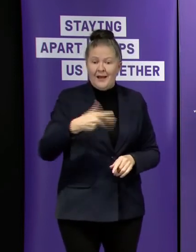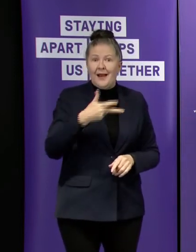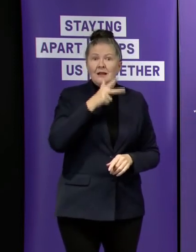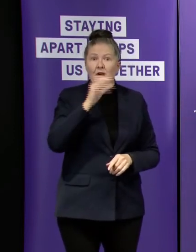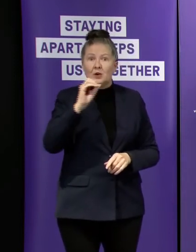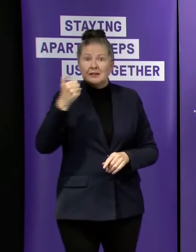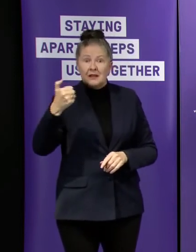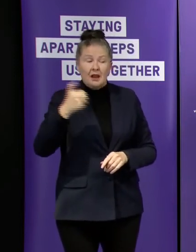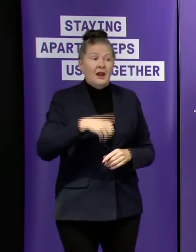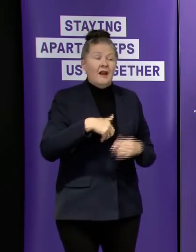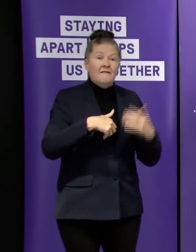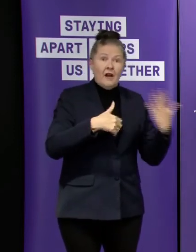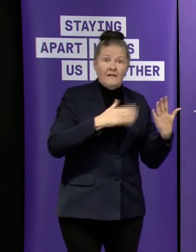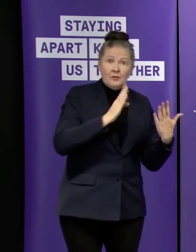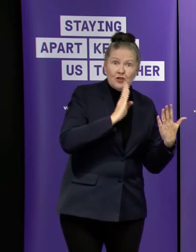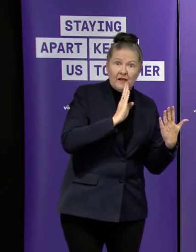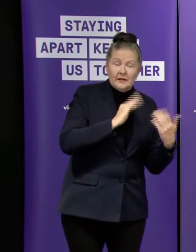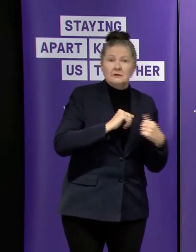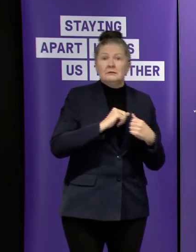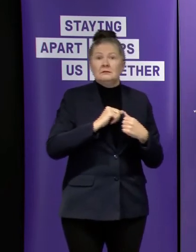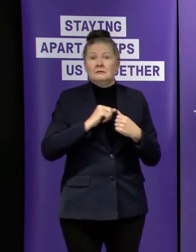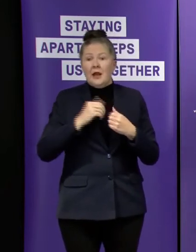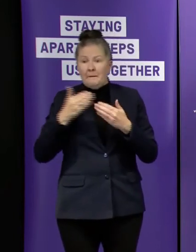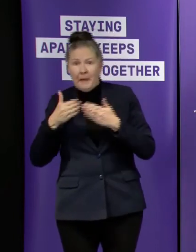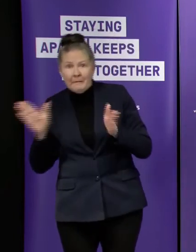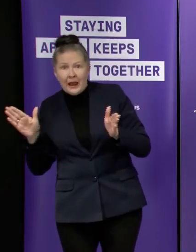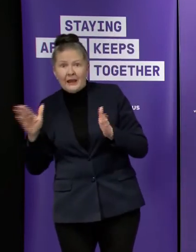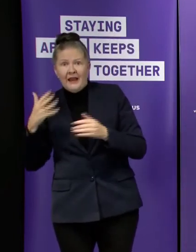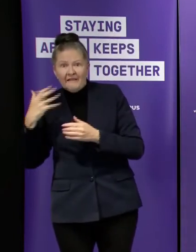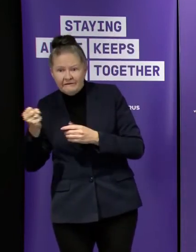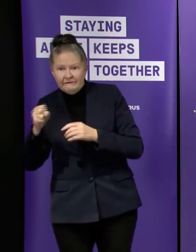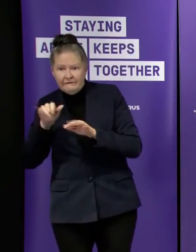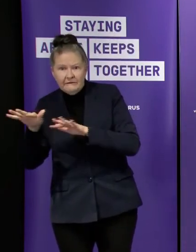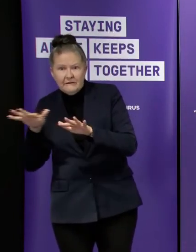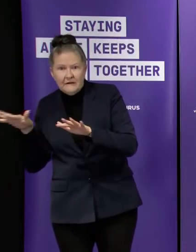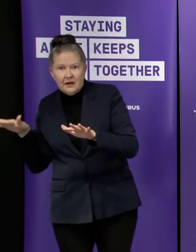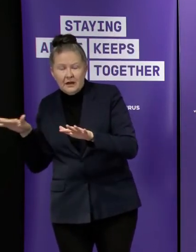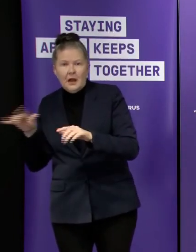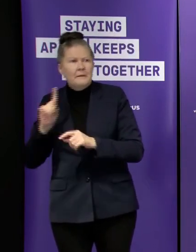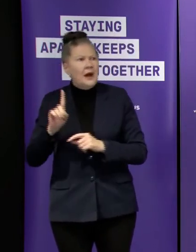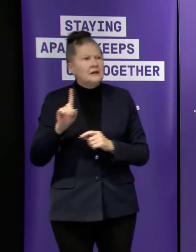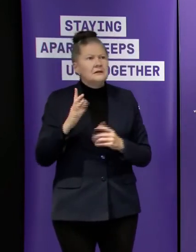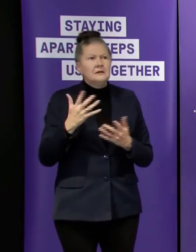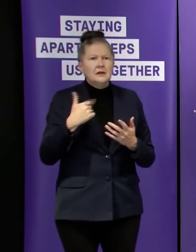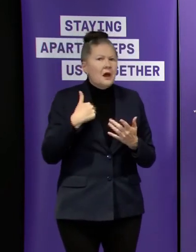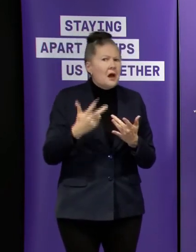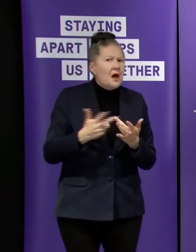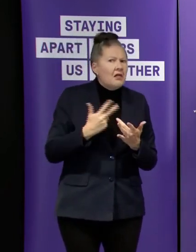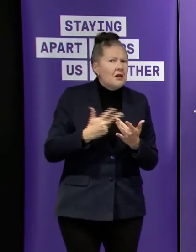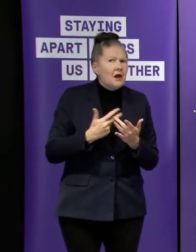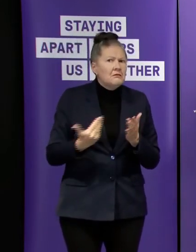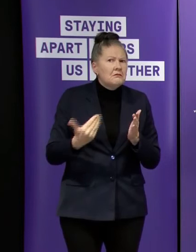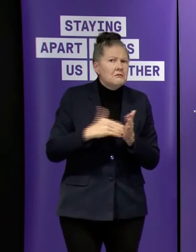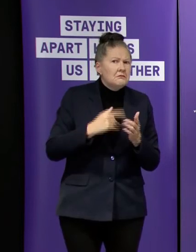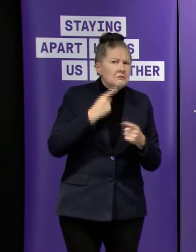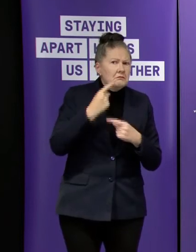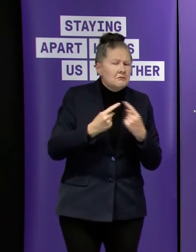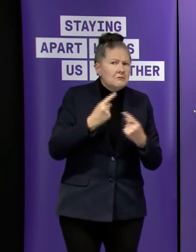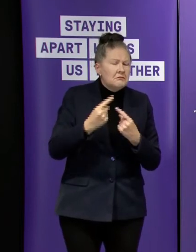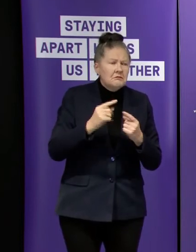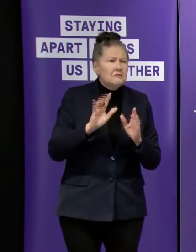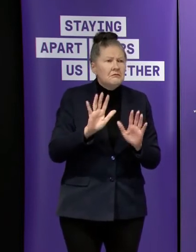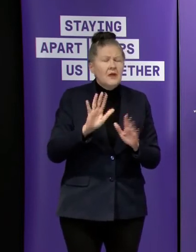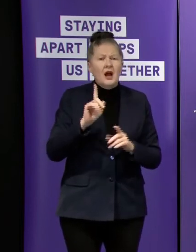five public uh and beyond that i don't have any other things to update you on what i'm going to do now though